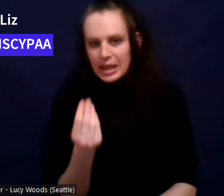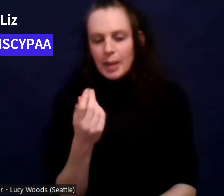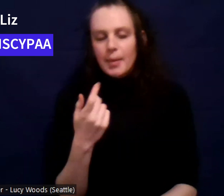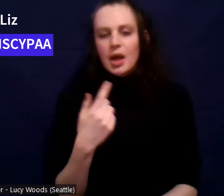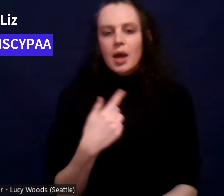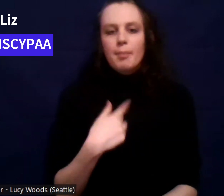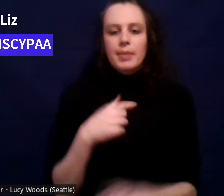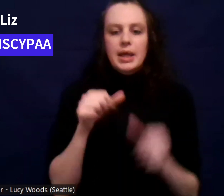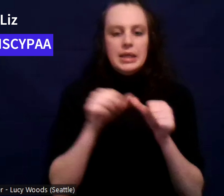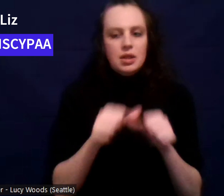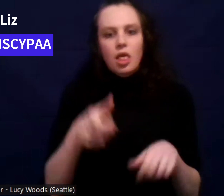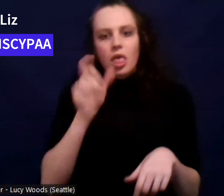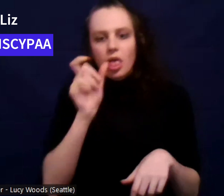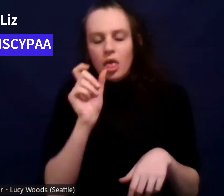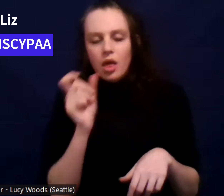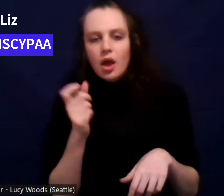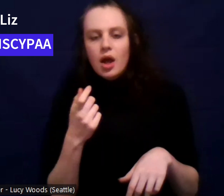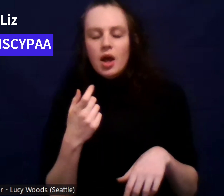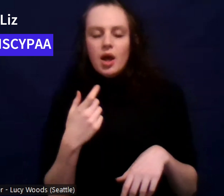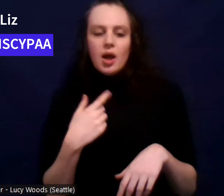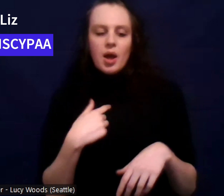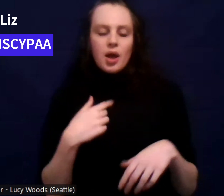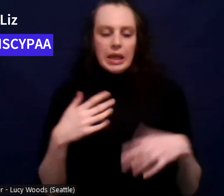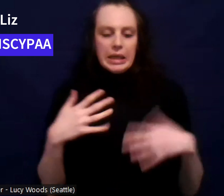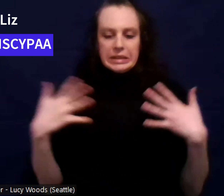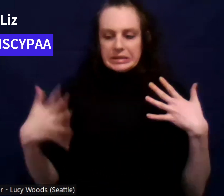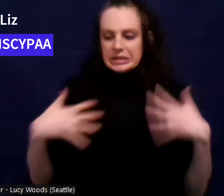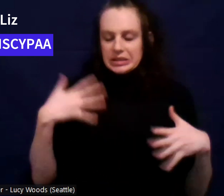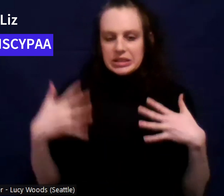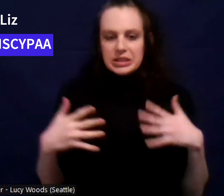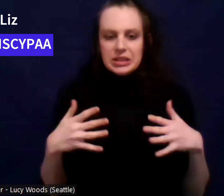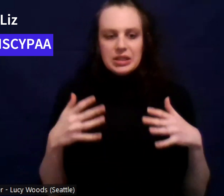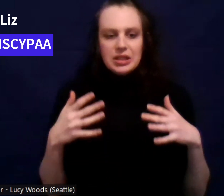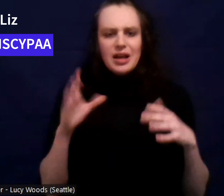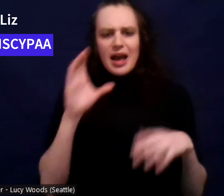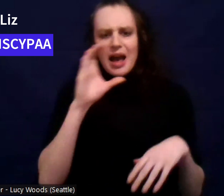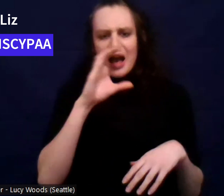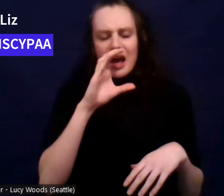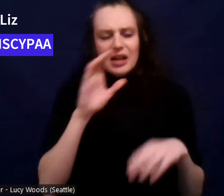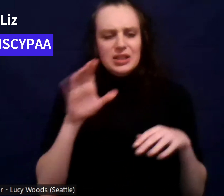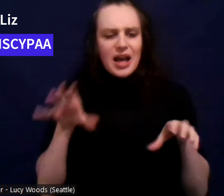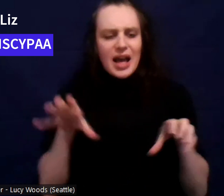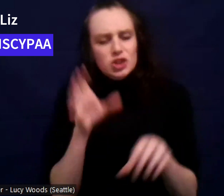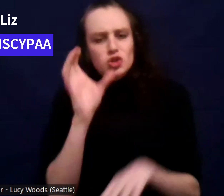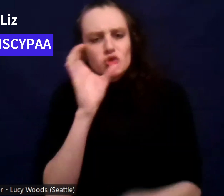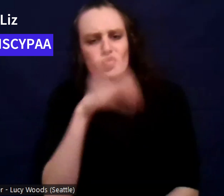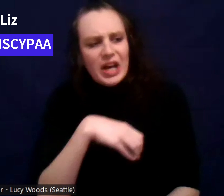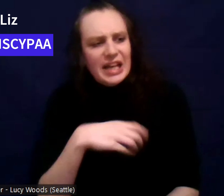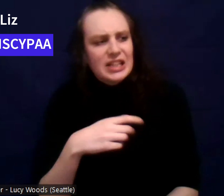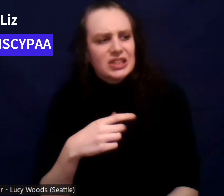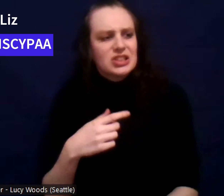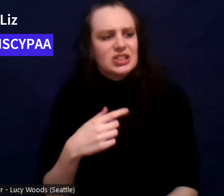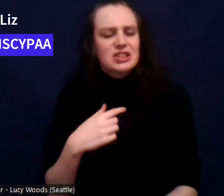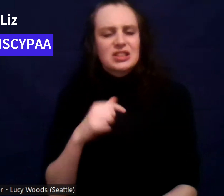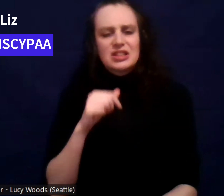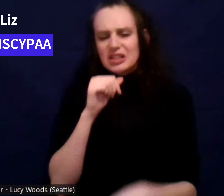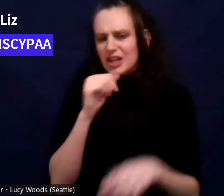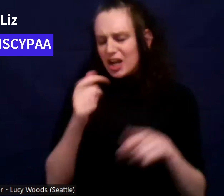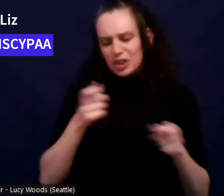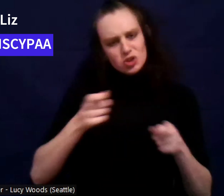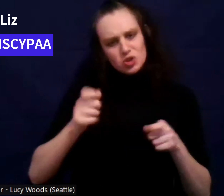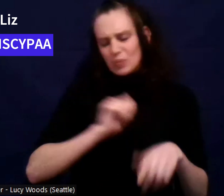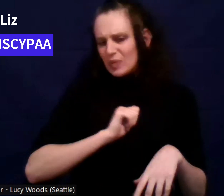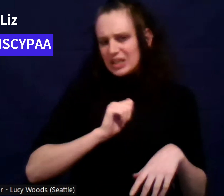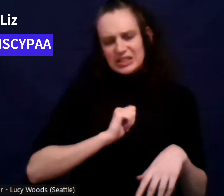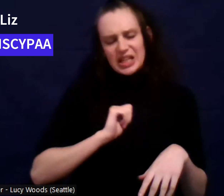Um, even though I was only with my sister, was still really embarrassing. Um, and I remember like the next day I was really hungover and she was like,